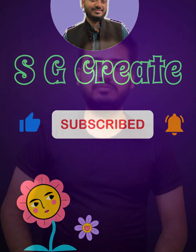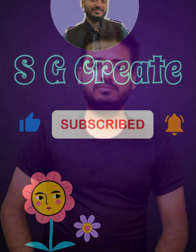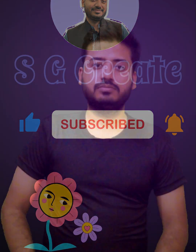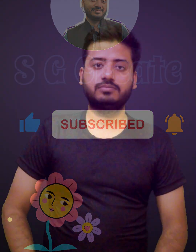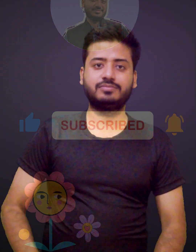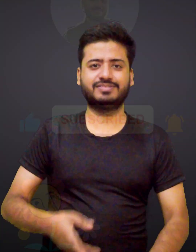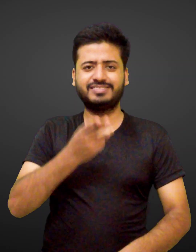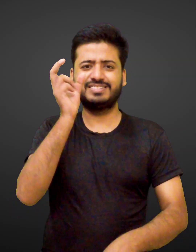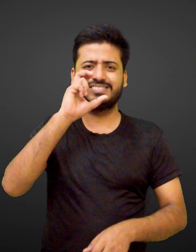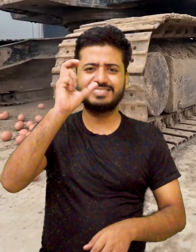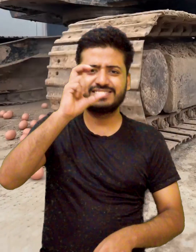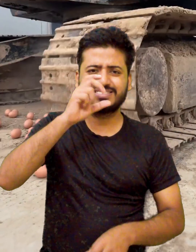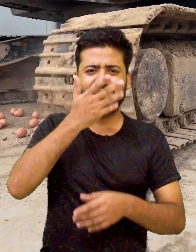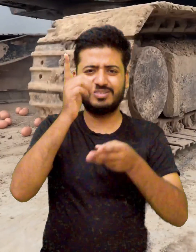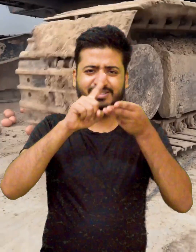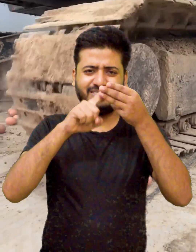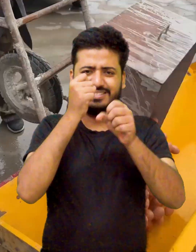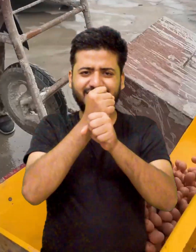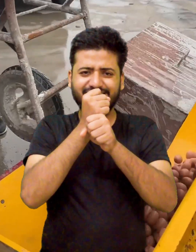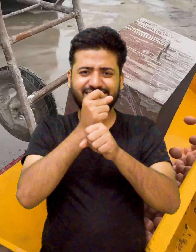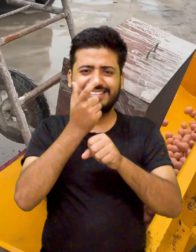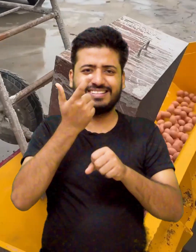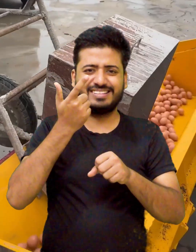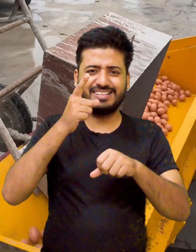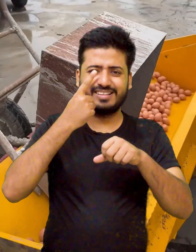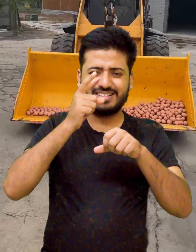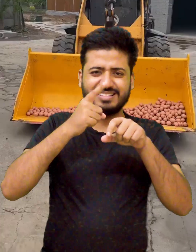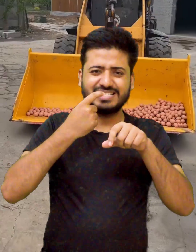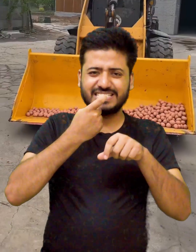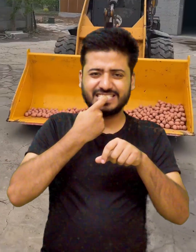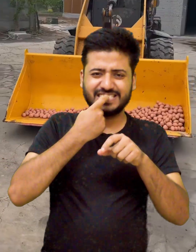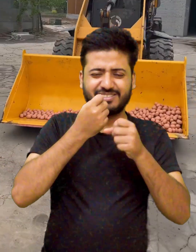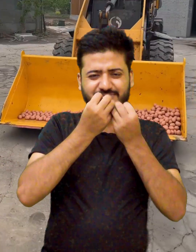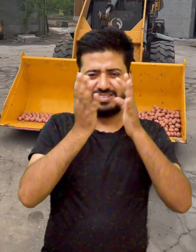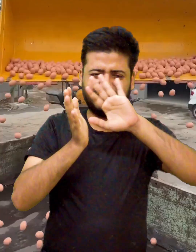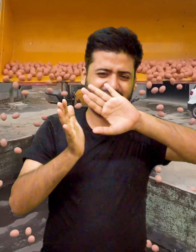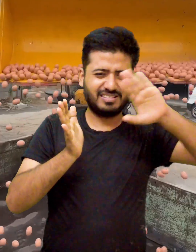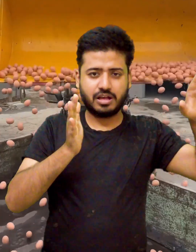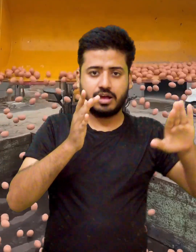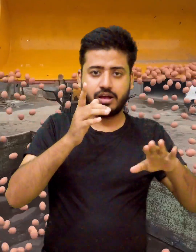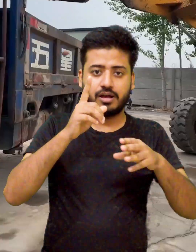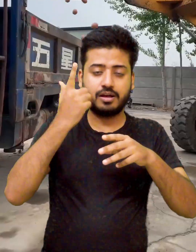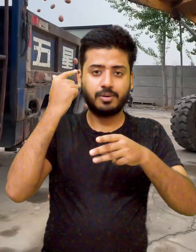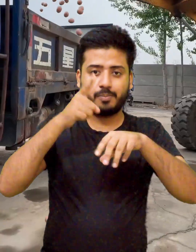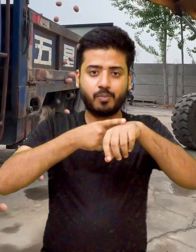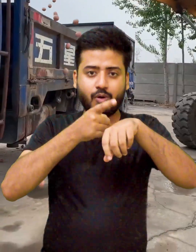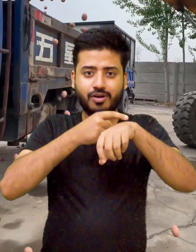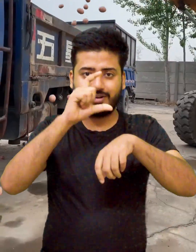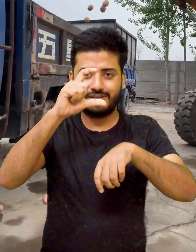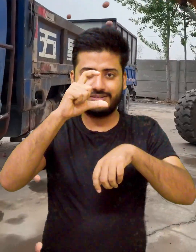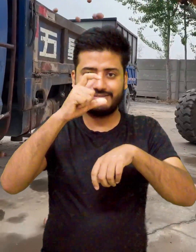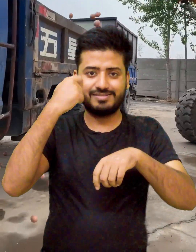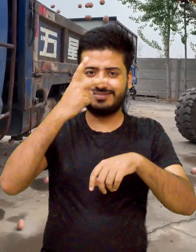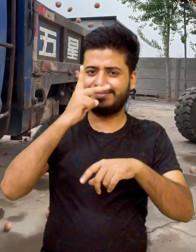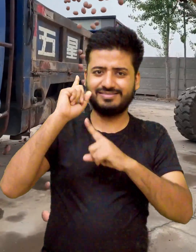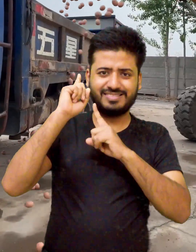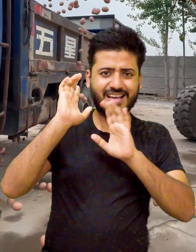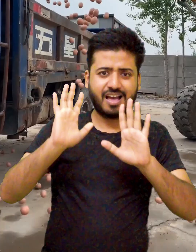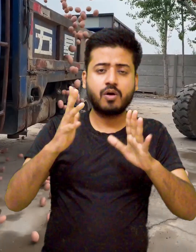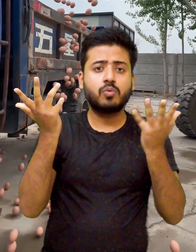eggs tougher than stone the expression eggs tougher than stone most commonly the best of ostrich eggs which are